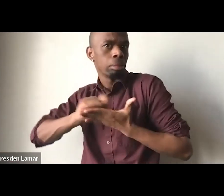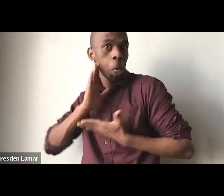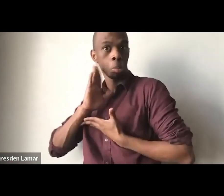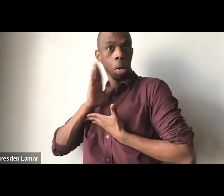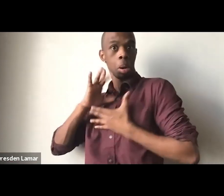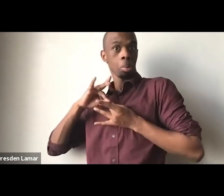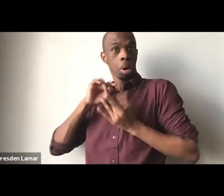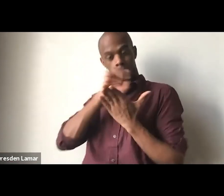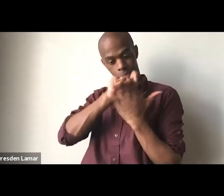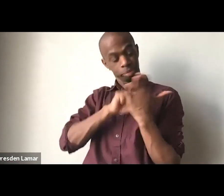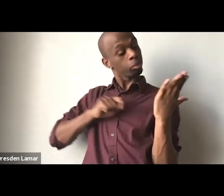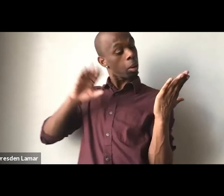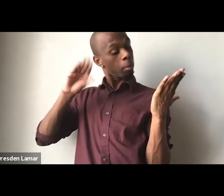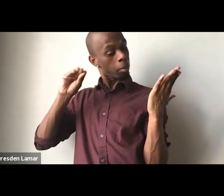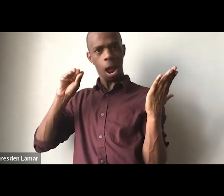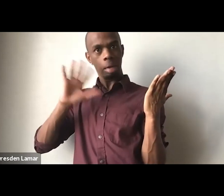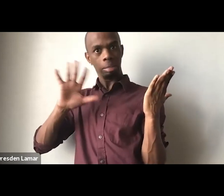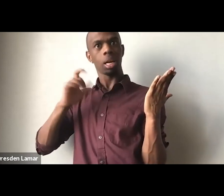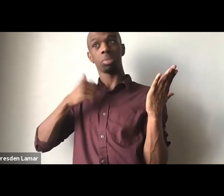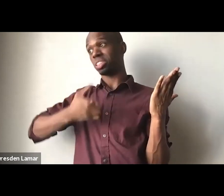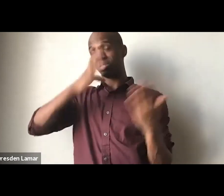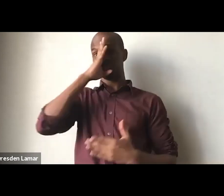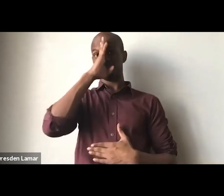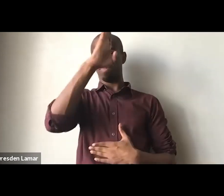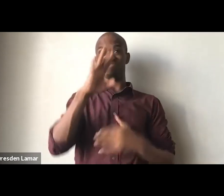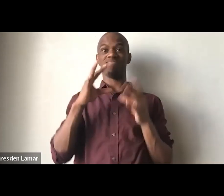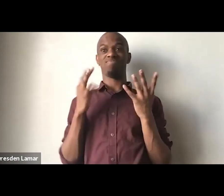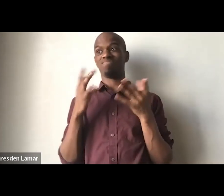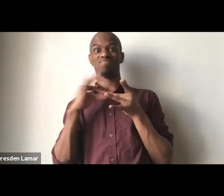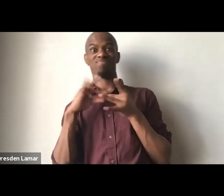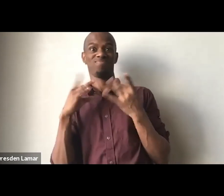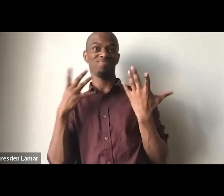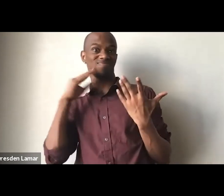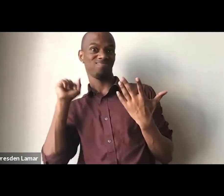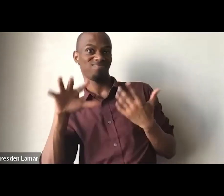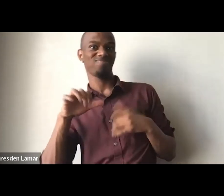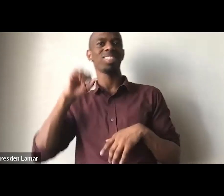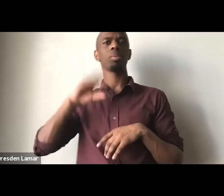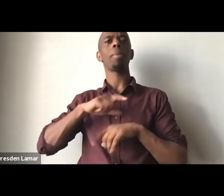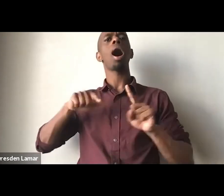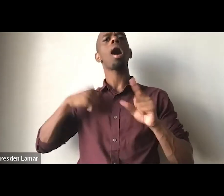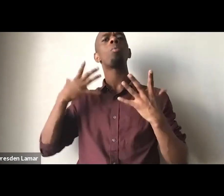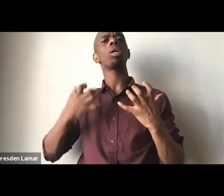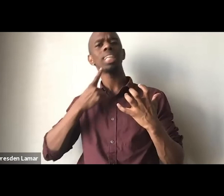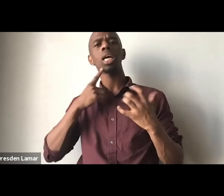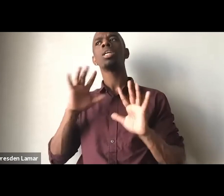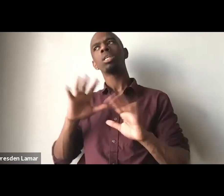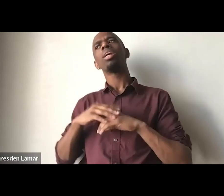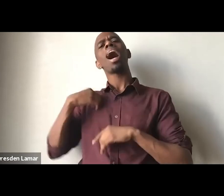okay. I'm not going to talk for my younger, but I just want to say that I think we need it.